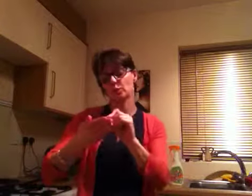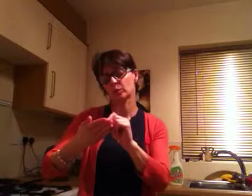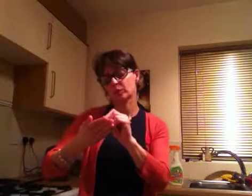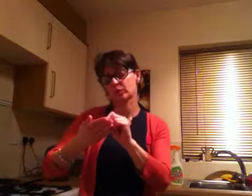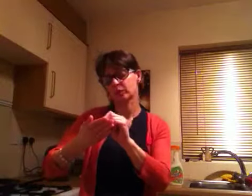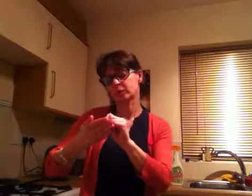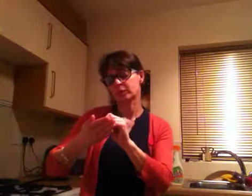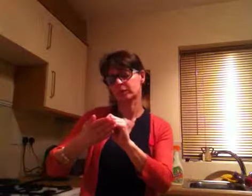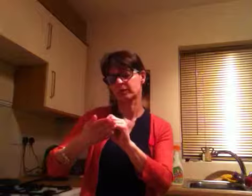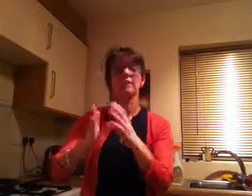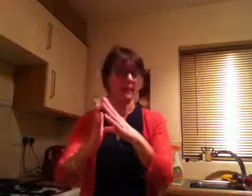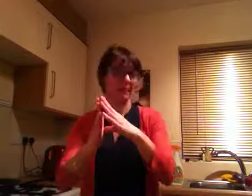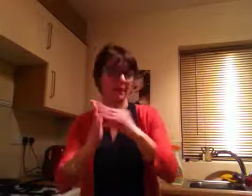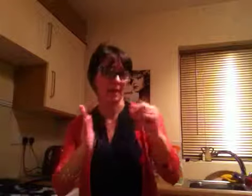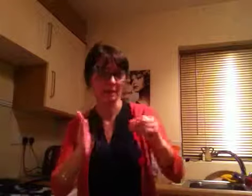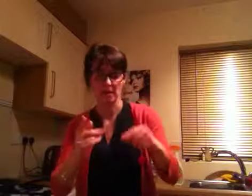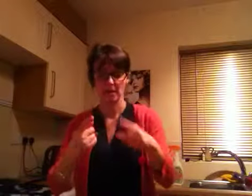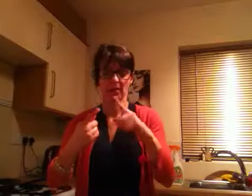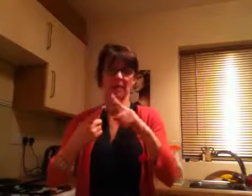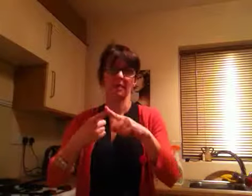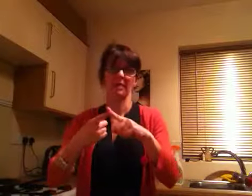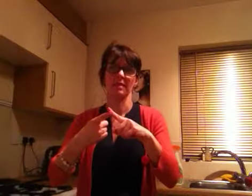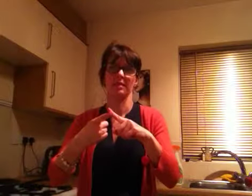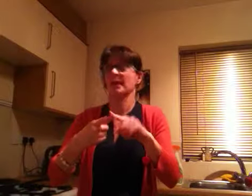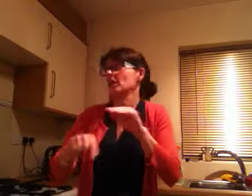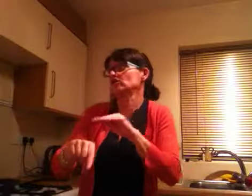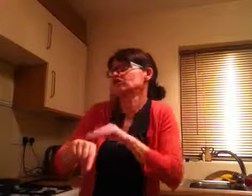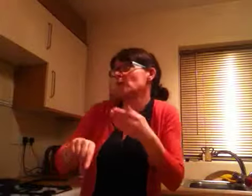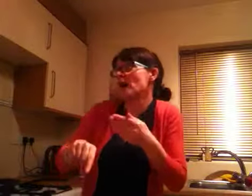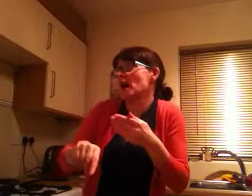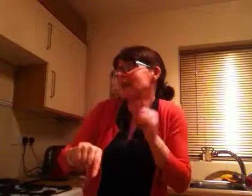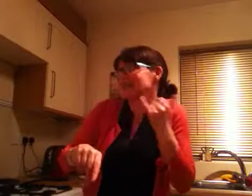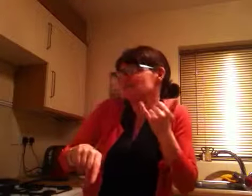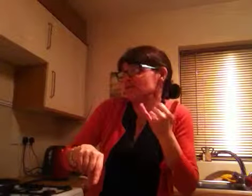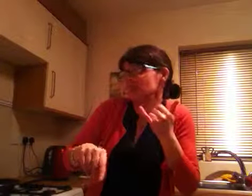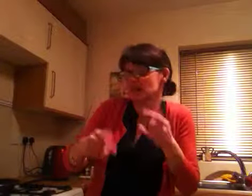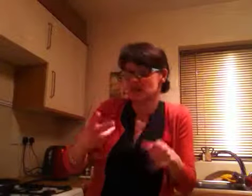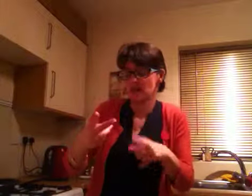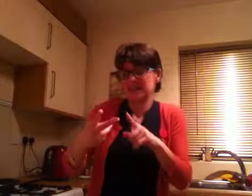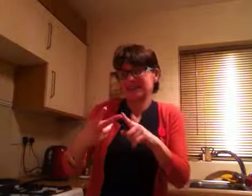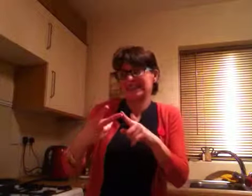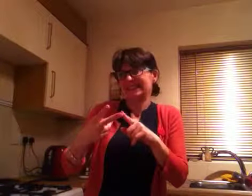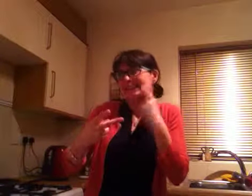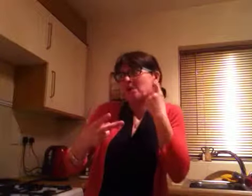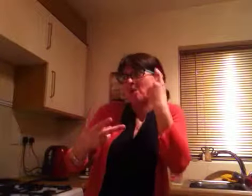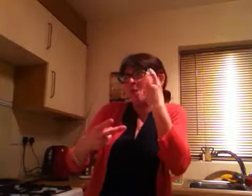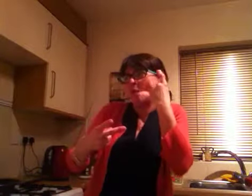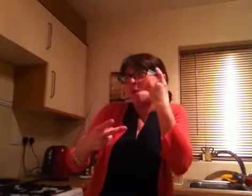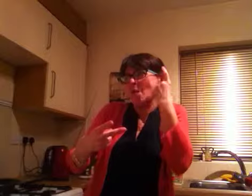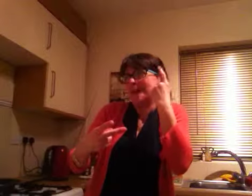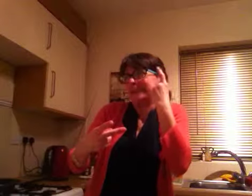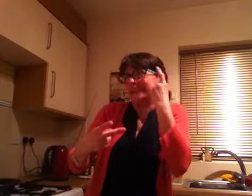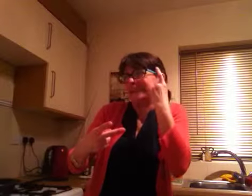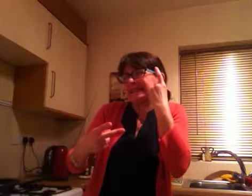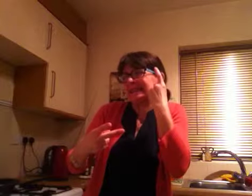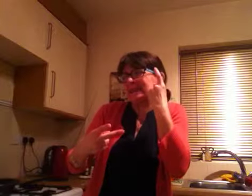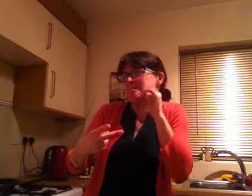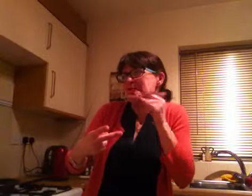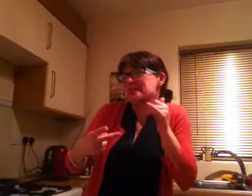If you don't mind. I just wondered if. Perhaps if there's time.